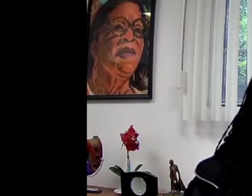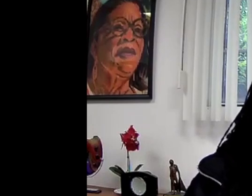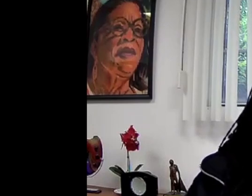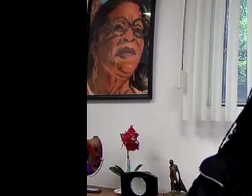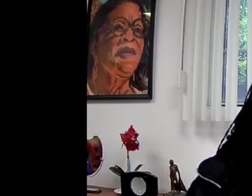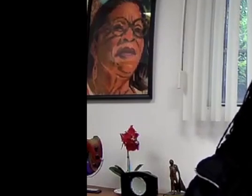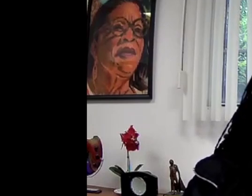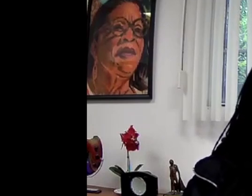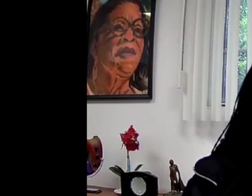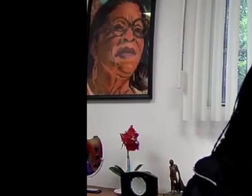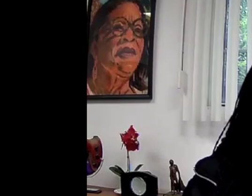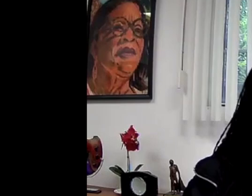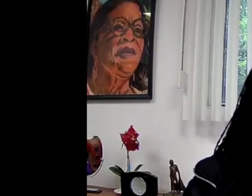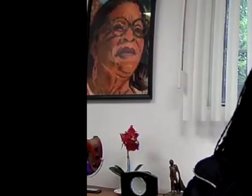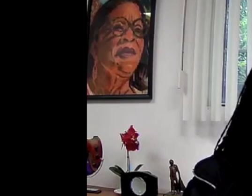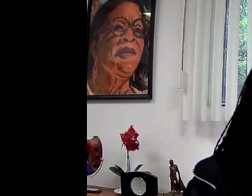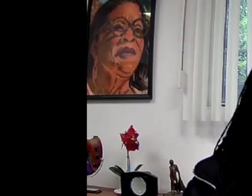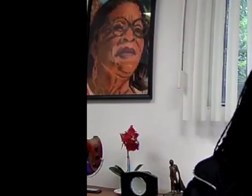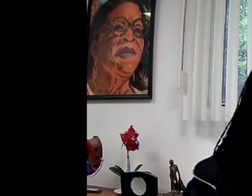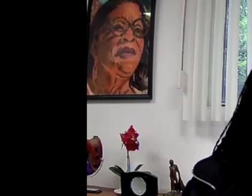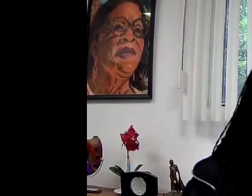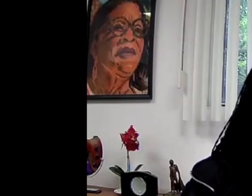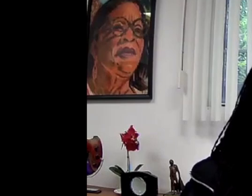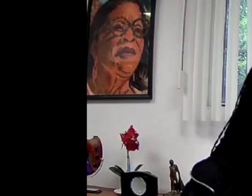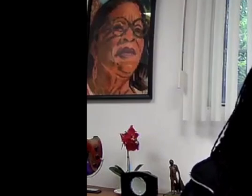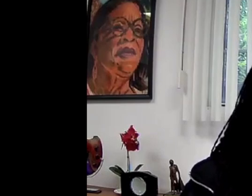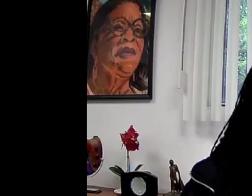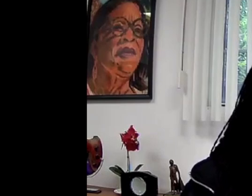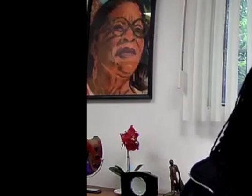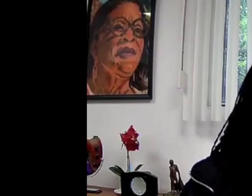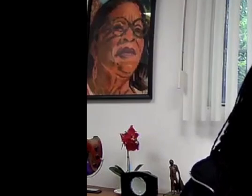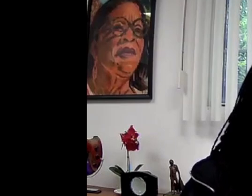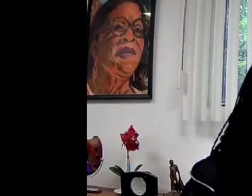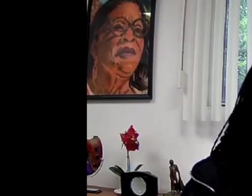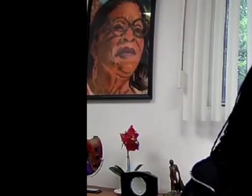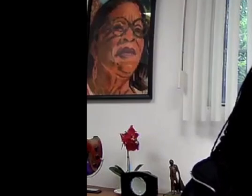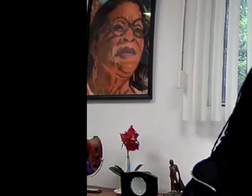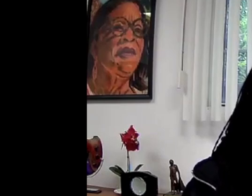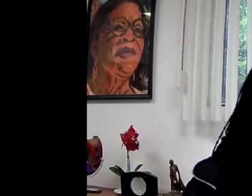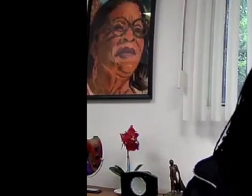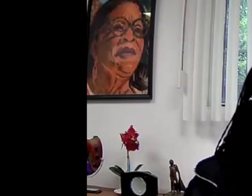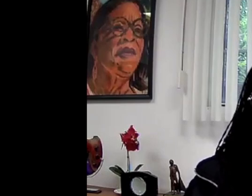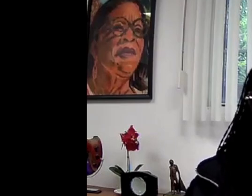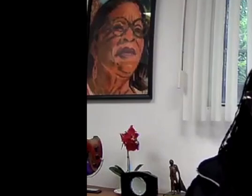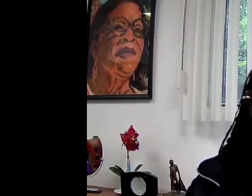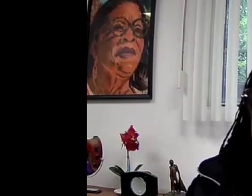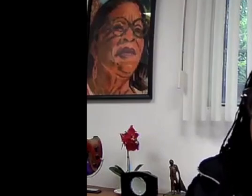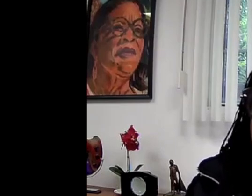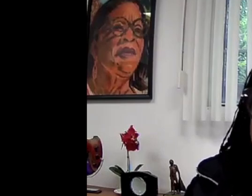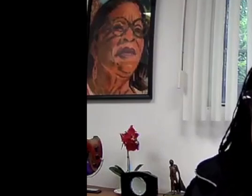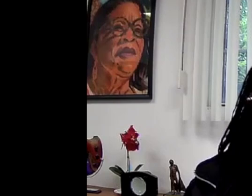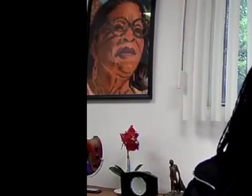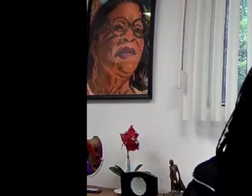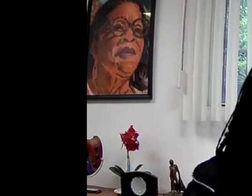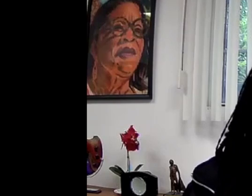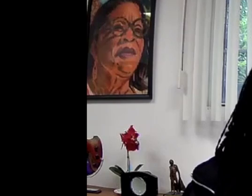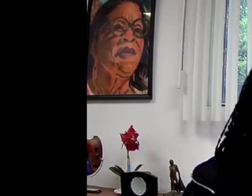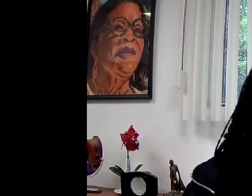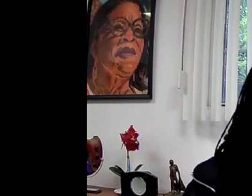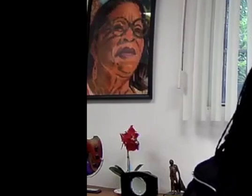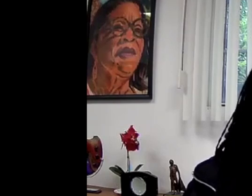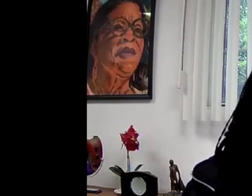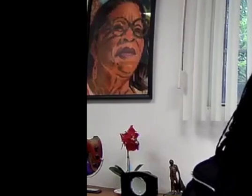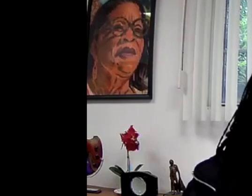so what I just described with the war on drugs is my personal experience. I had